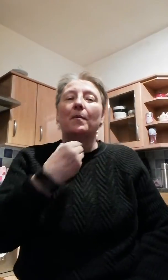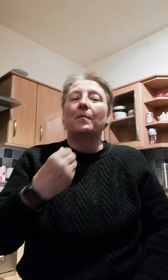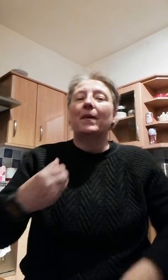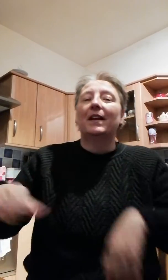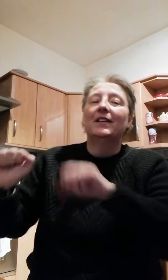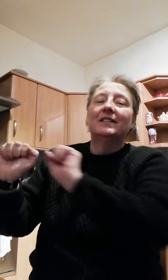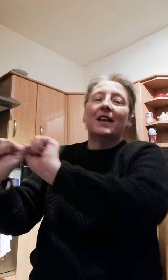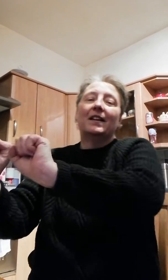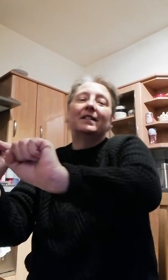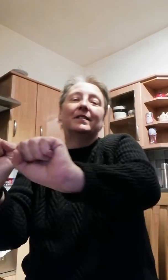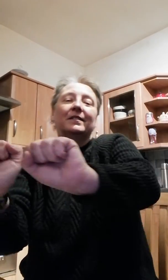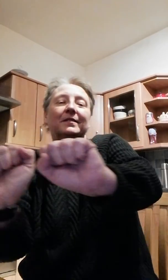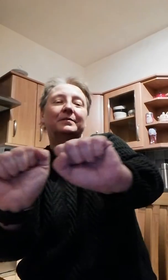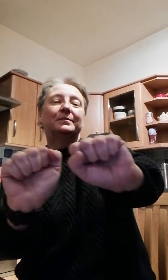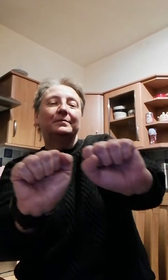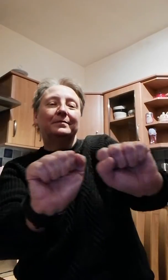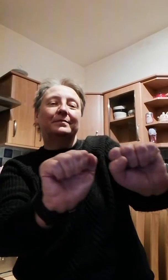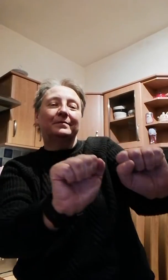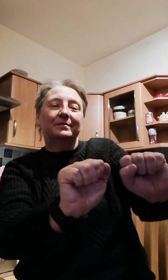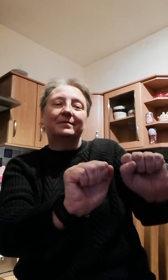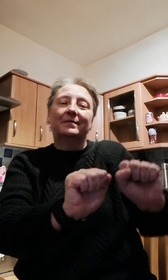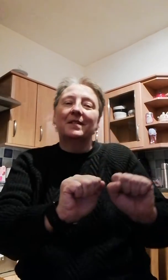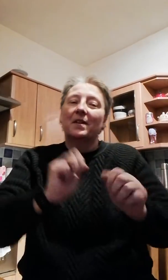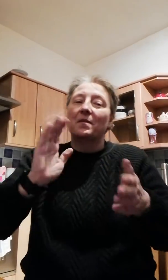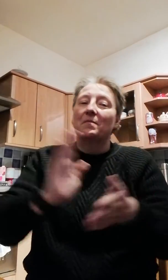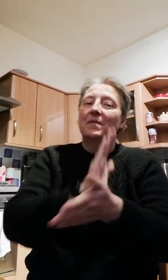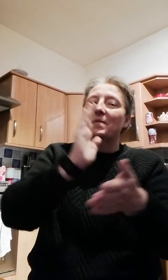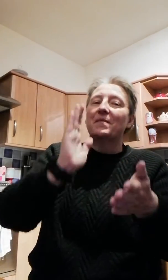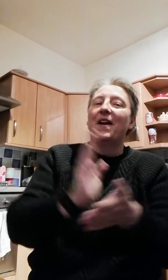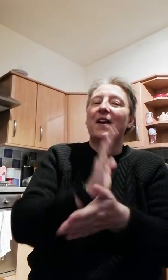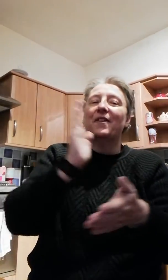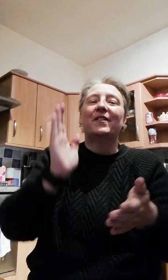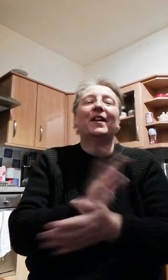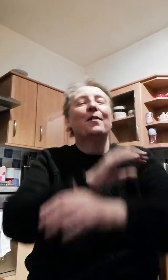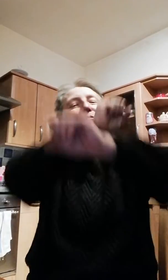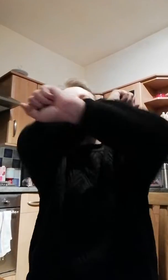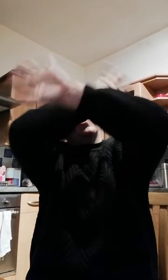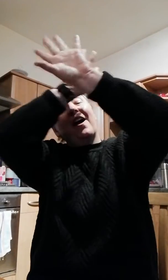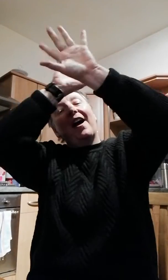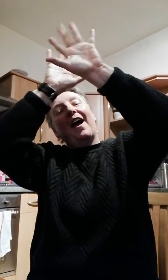May your days, may your days, may your days be merry and bright.